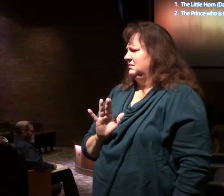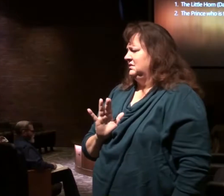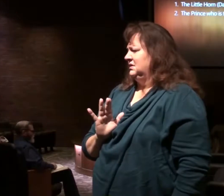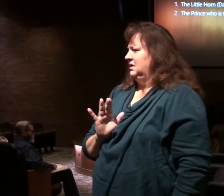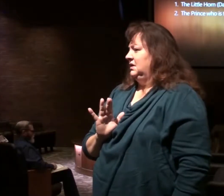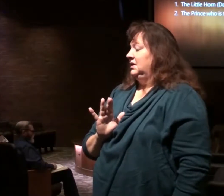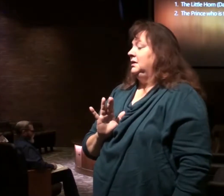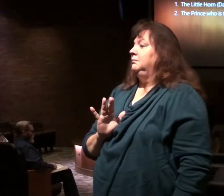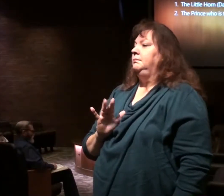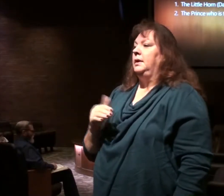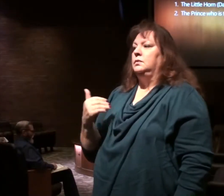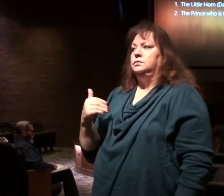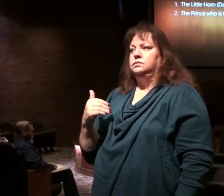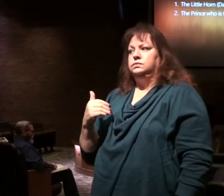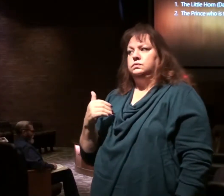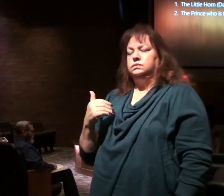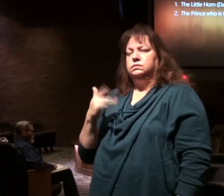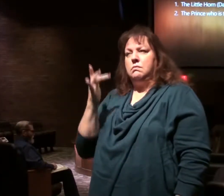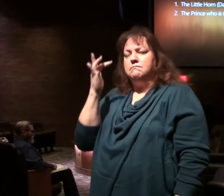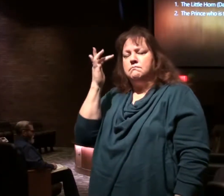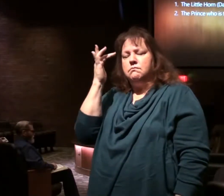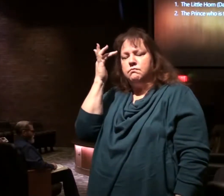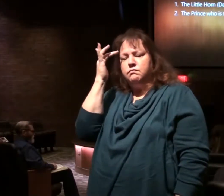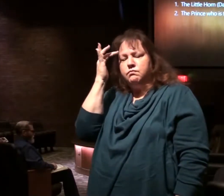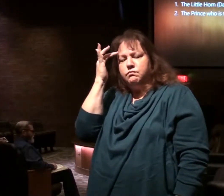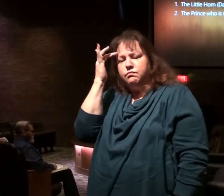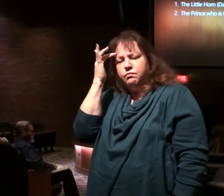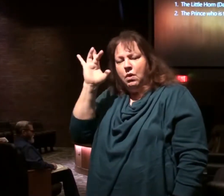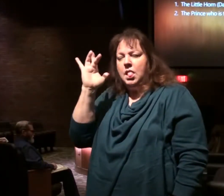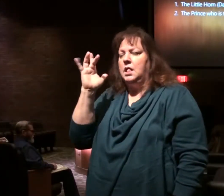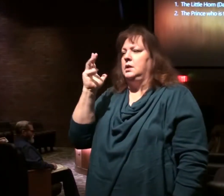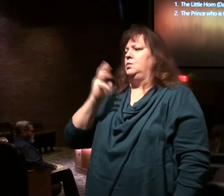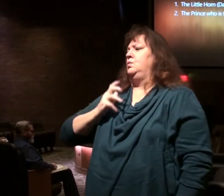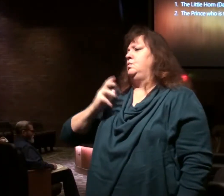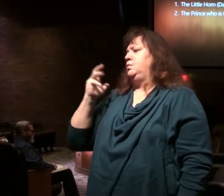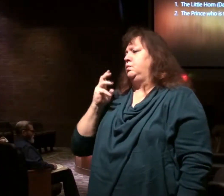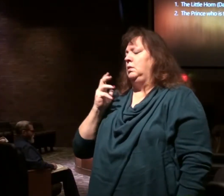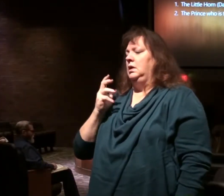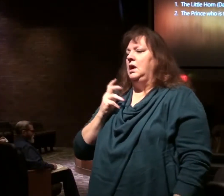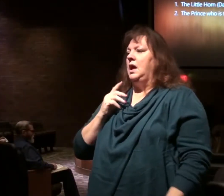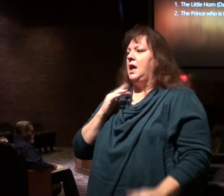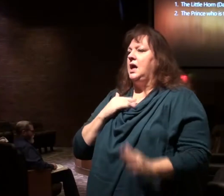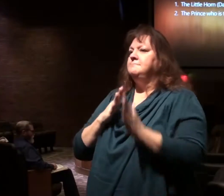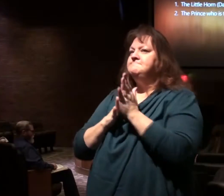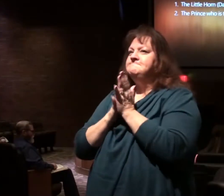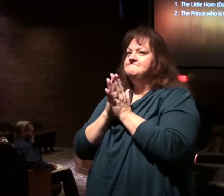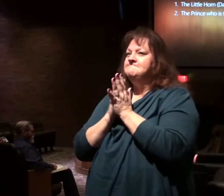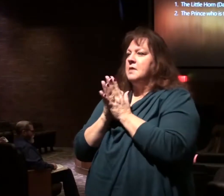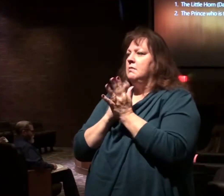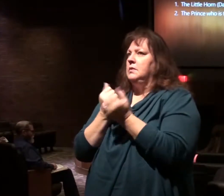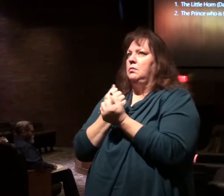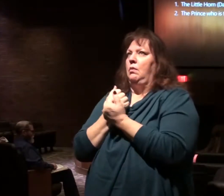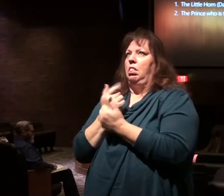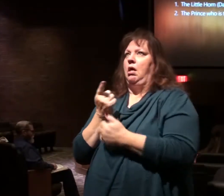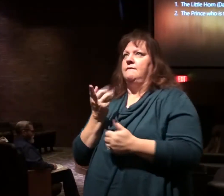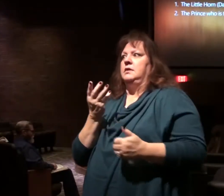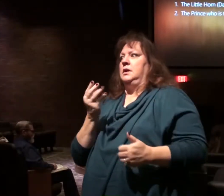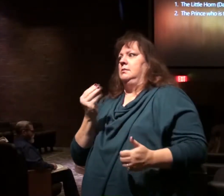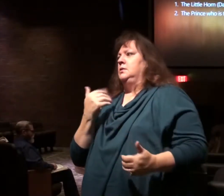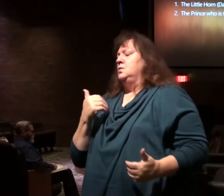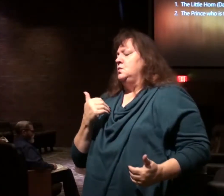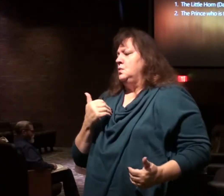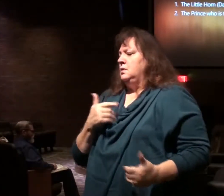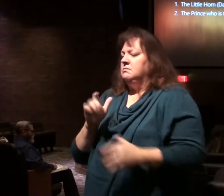But he's a man of great brilliance as we'll see. Great intelligence. Great charisma. And he is able to